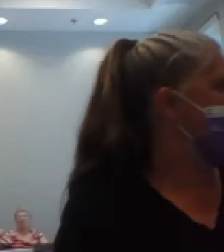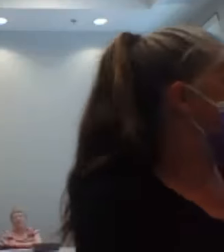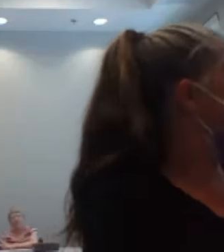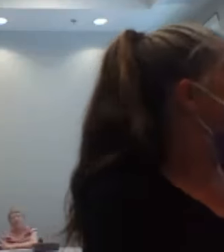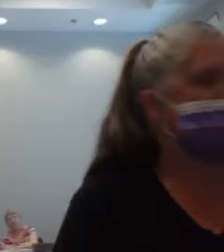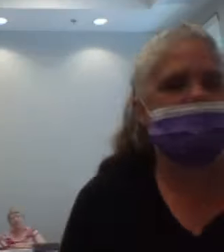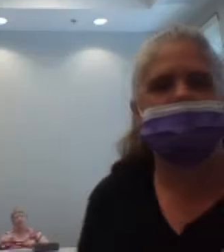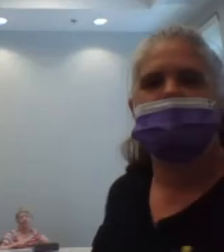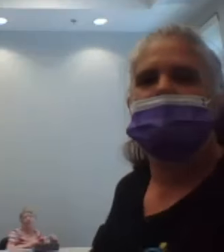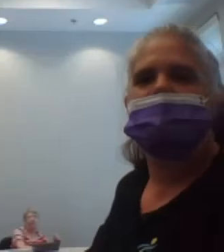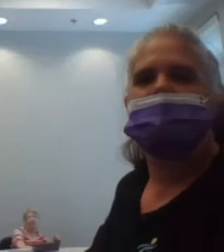14, 15,